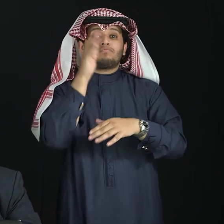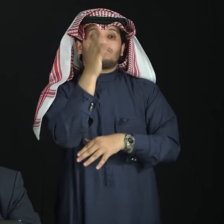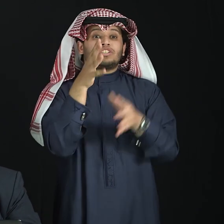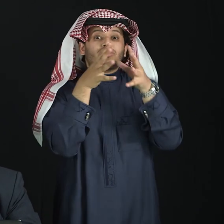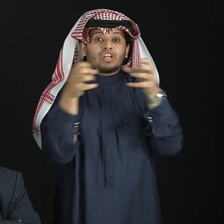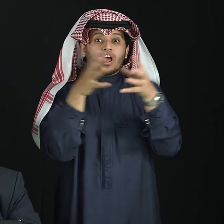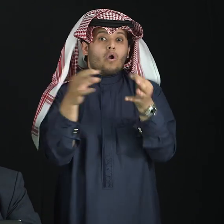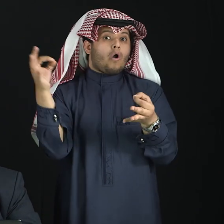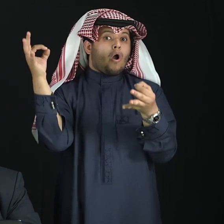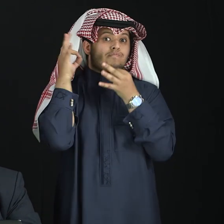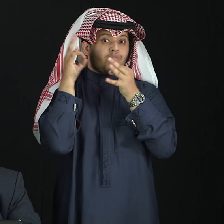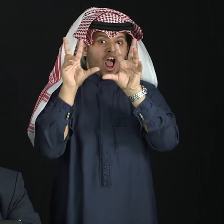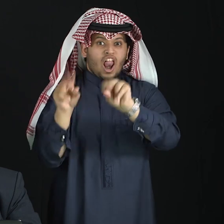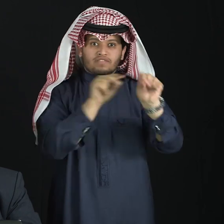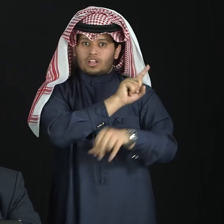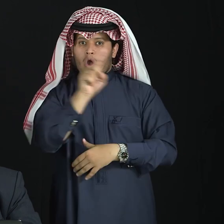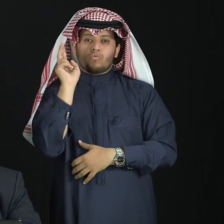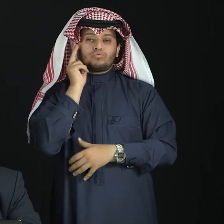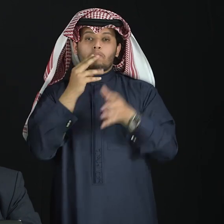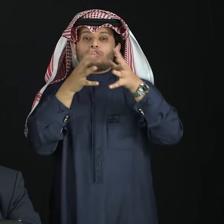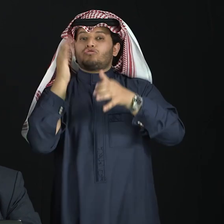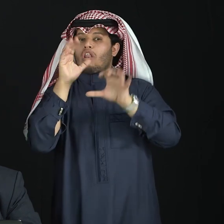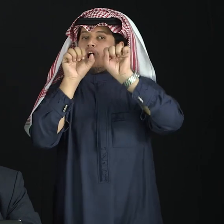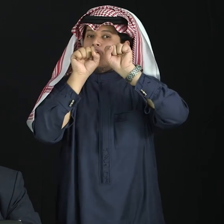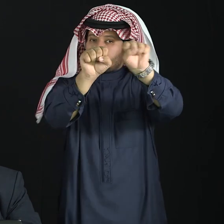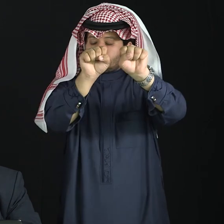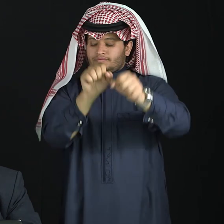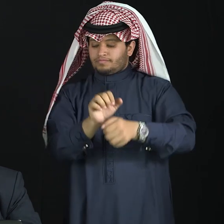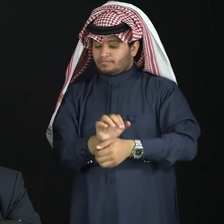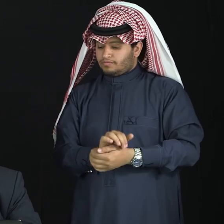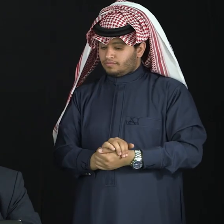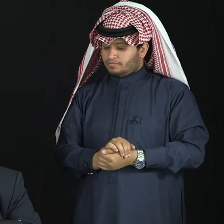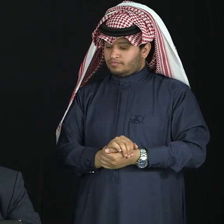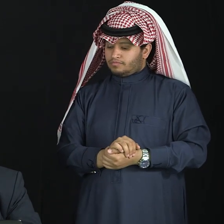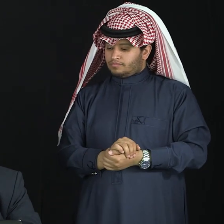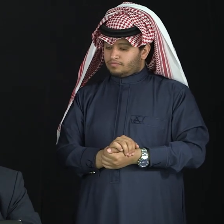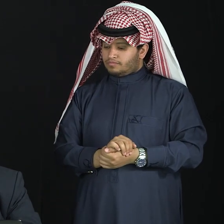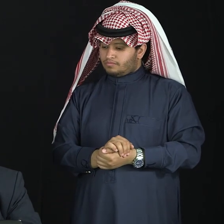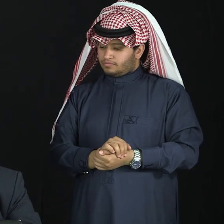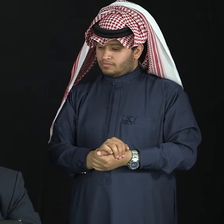increasingly growing. And that's, in fact, what what KKU, uh,